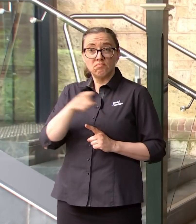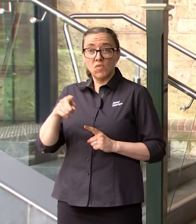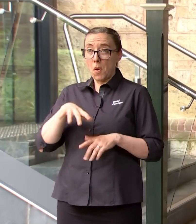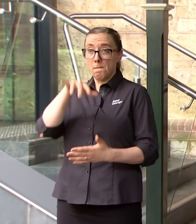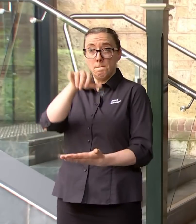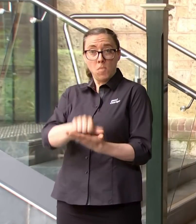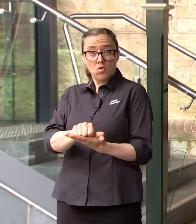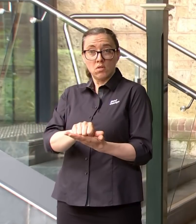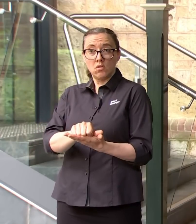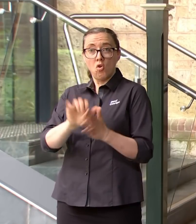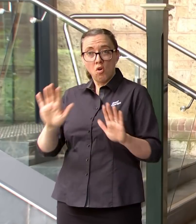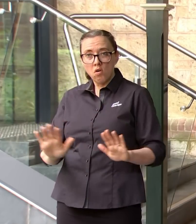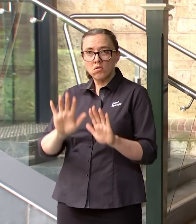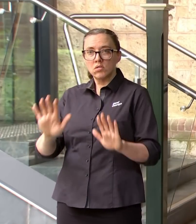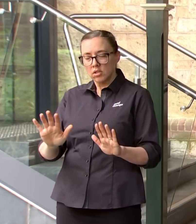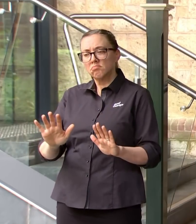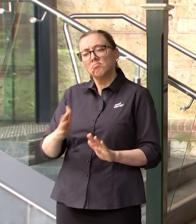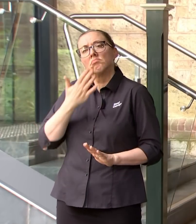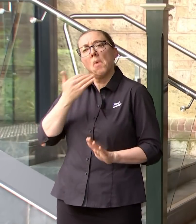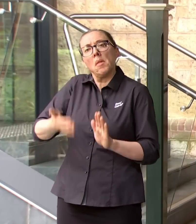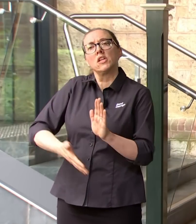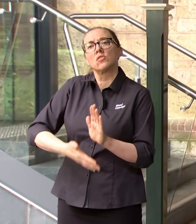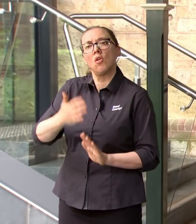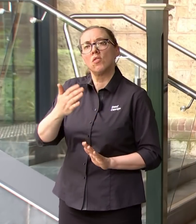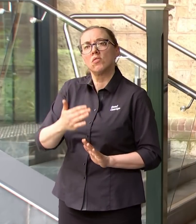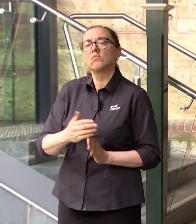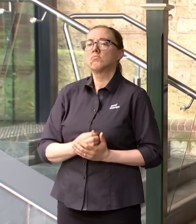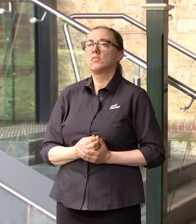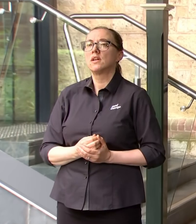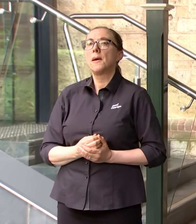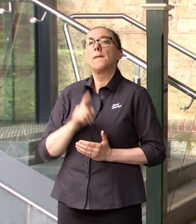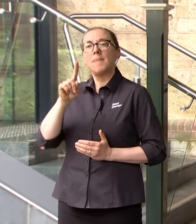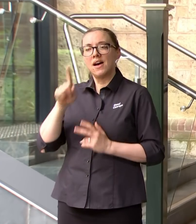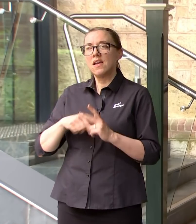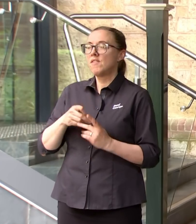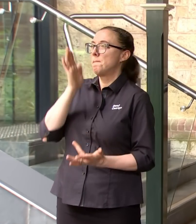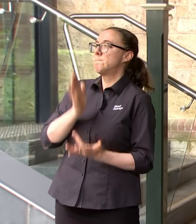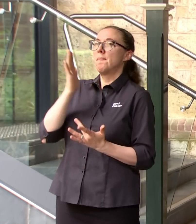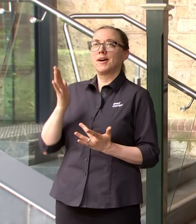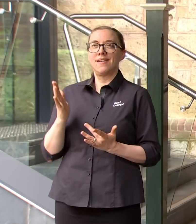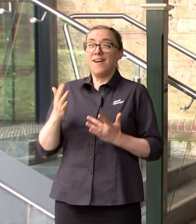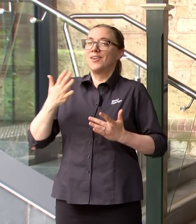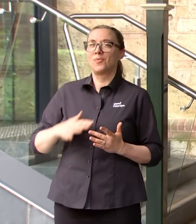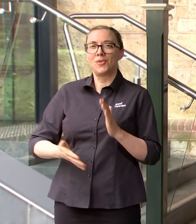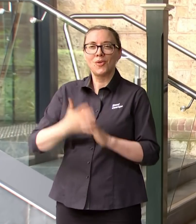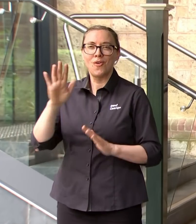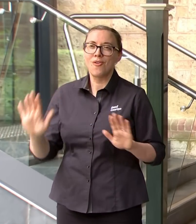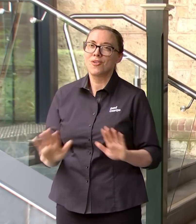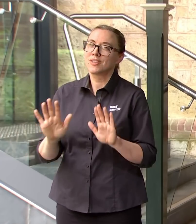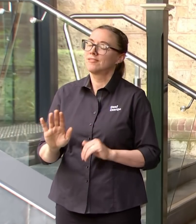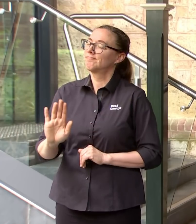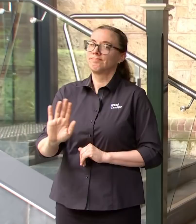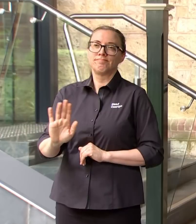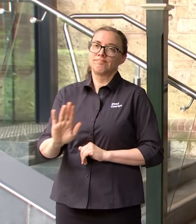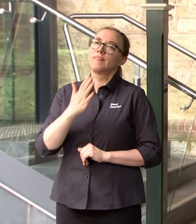those bookings. We're probably less convinced that people should be thinking spontaneously about upping now and moving around the state. We